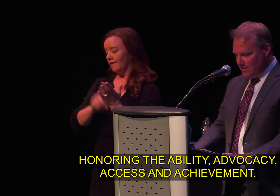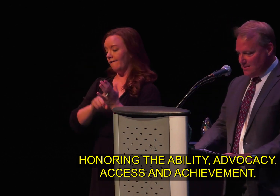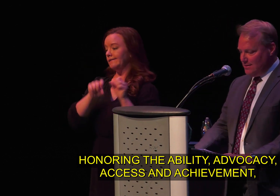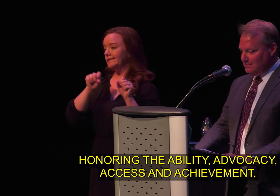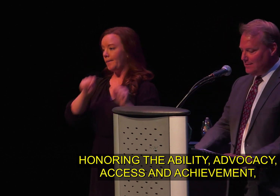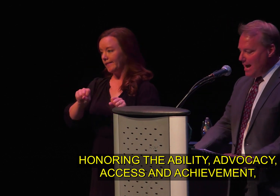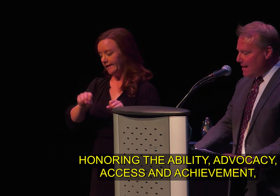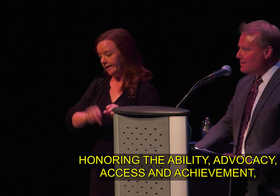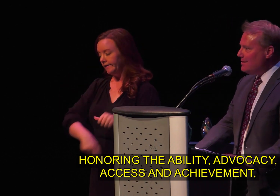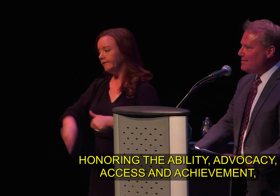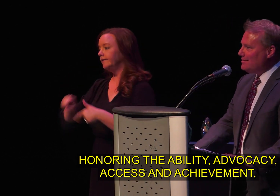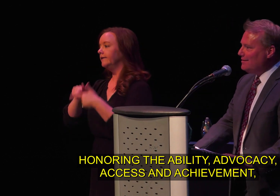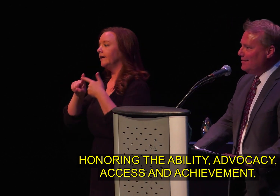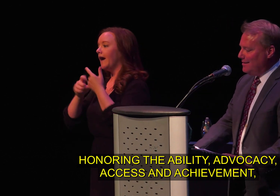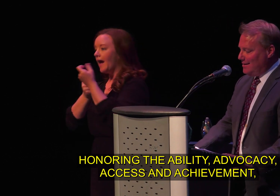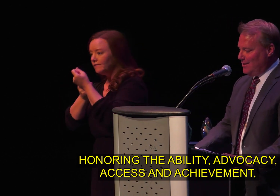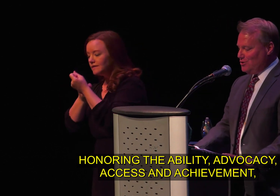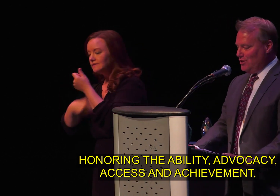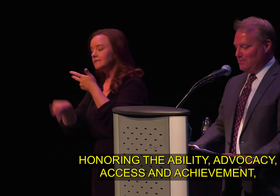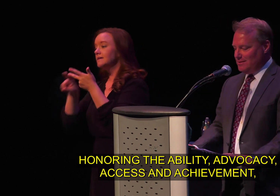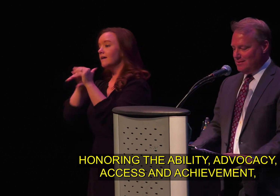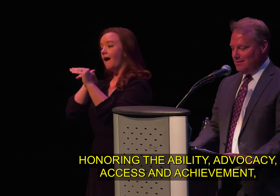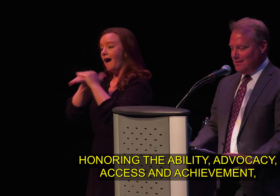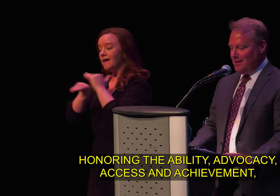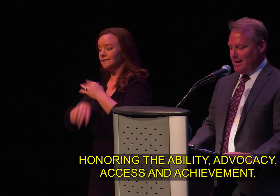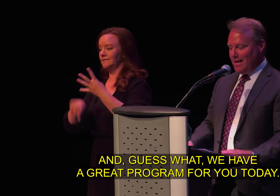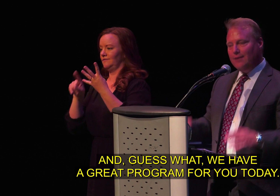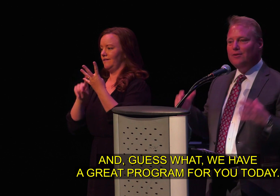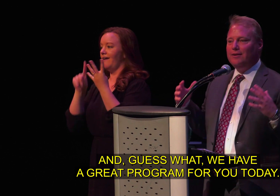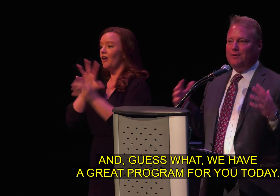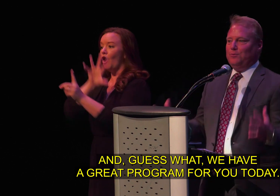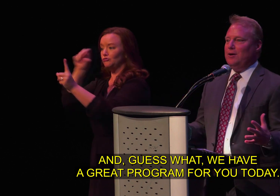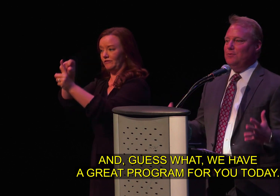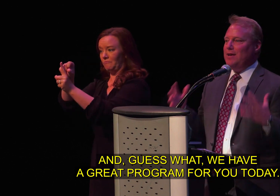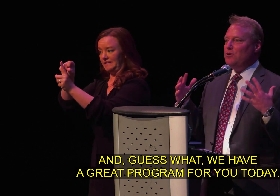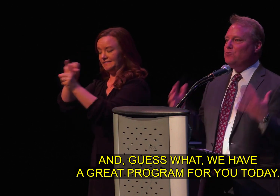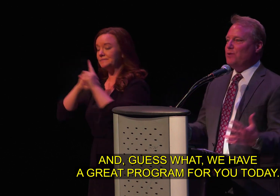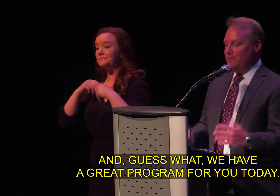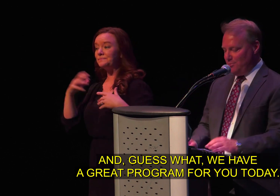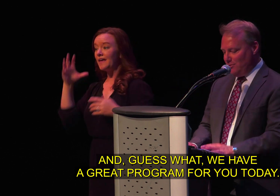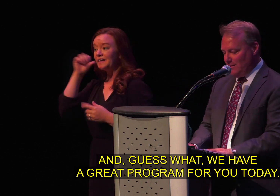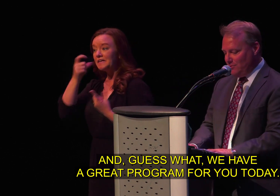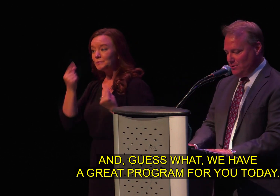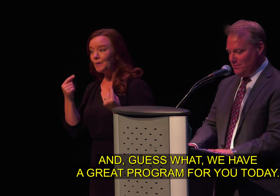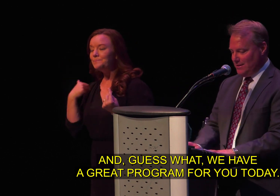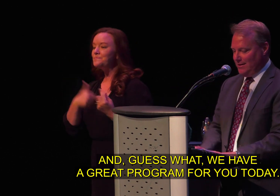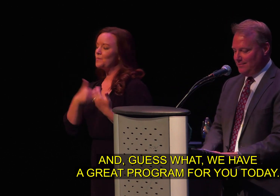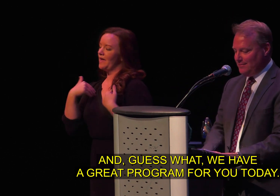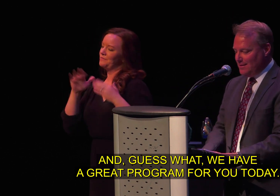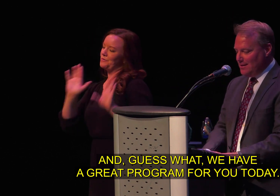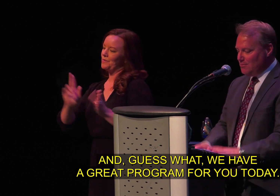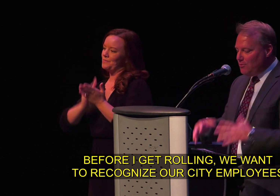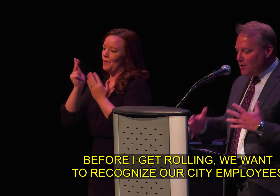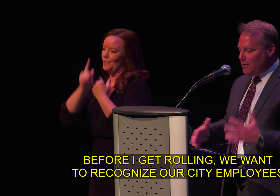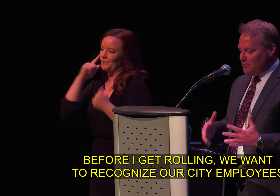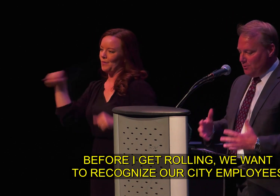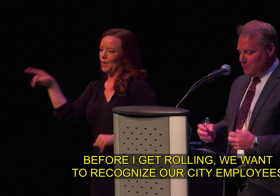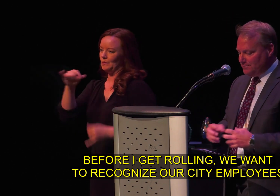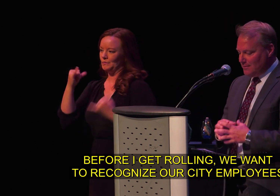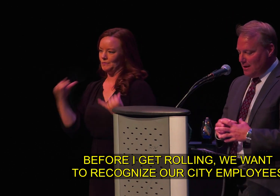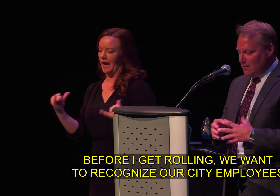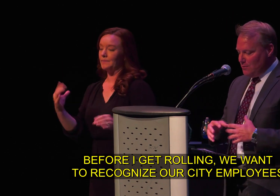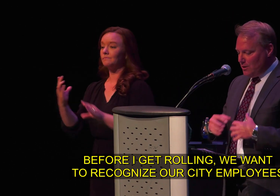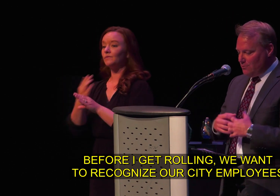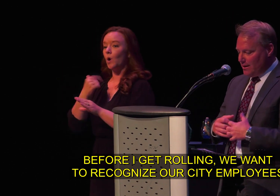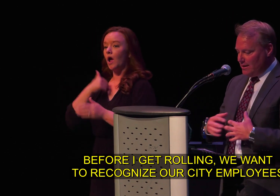advocacy, access, and achievements. And guess what? We have a great program for you today. Before I get